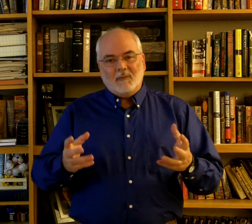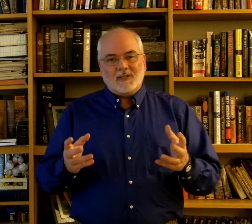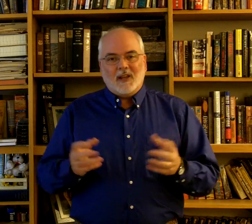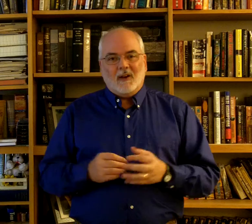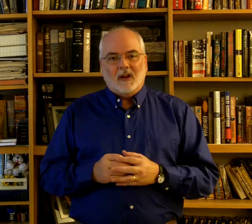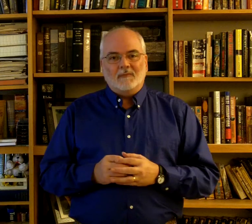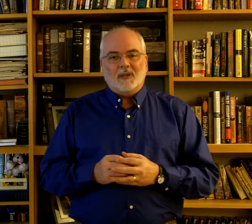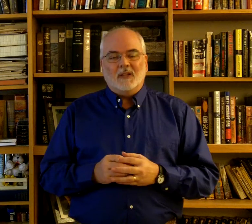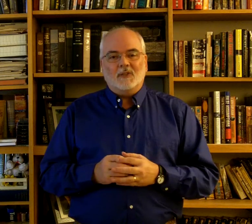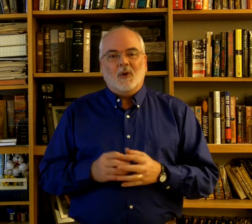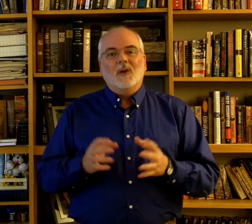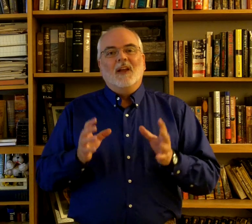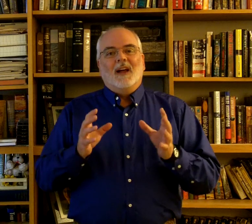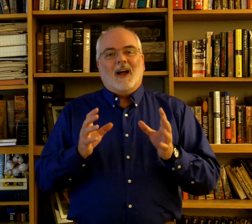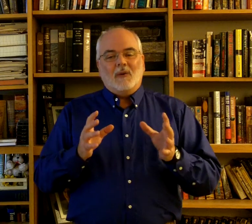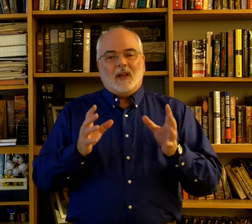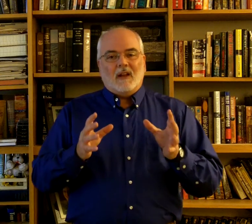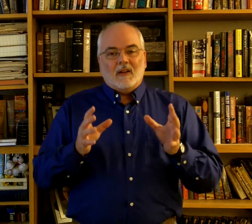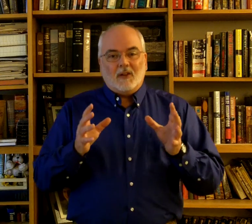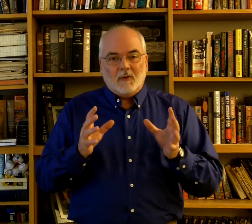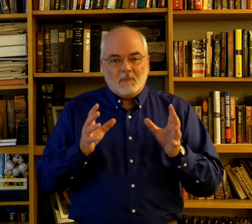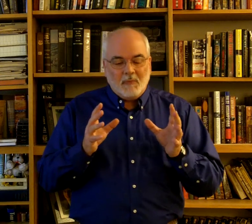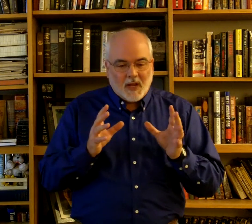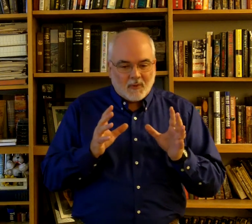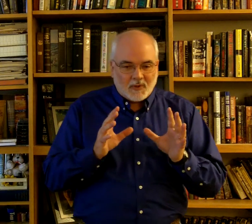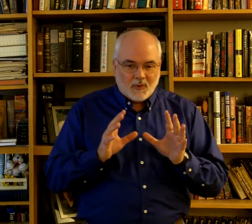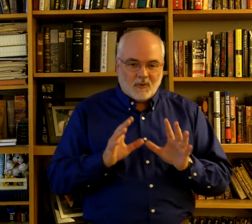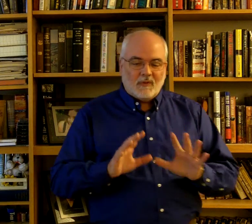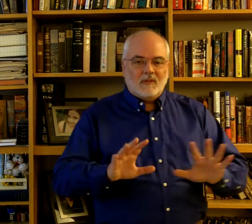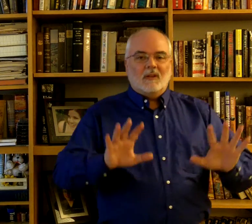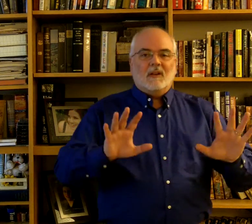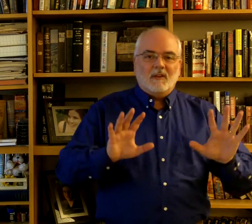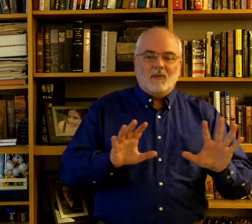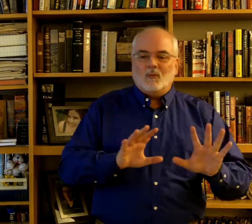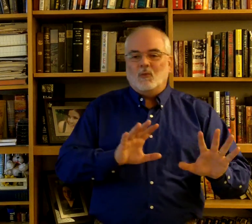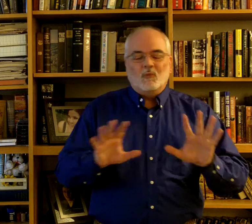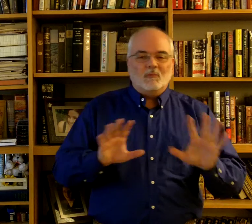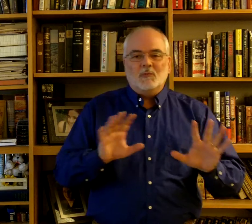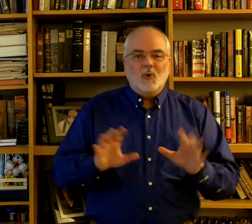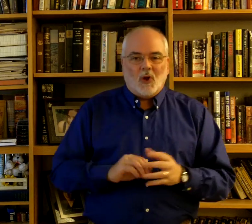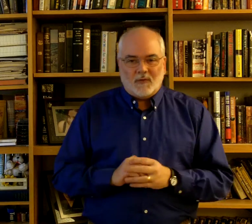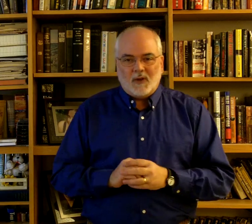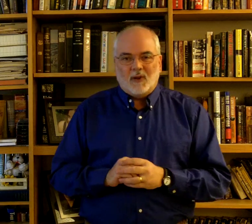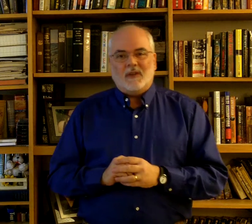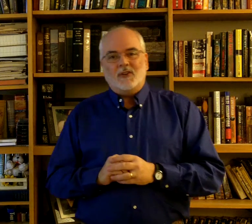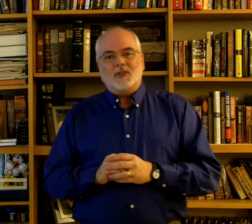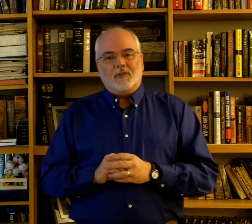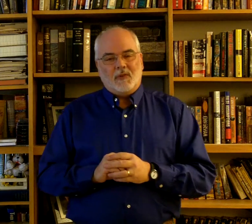bit scary. And so I would like to be able to smooth off any rough edges if you feel